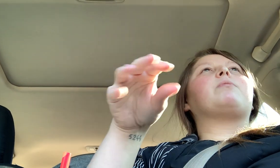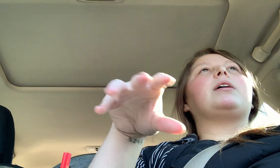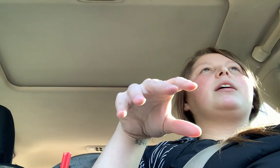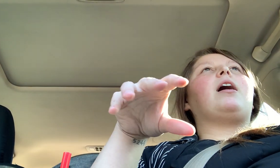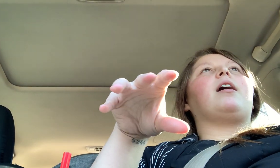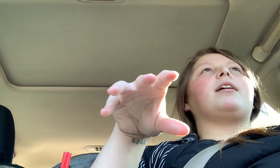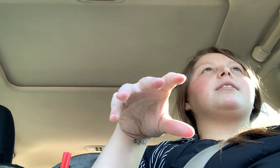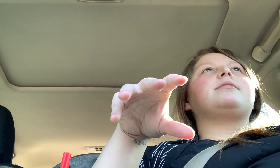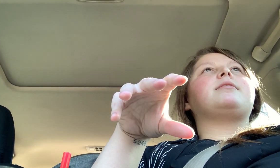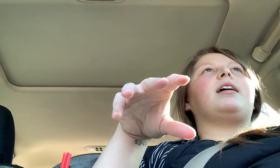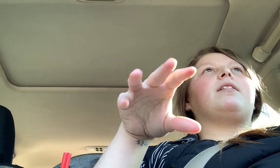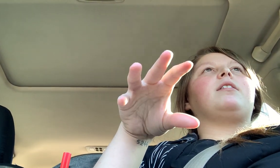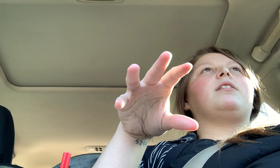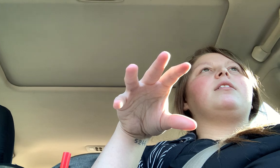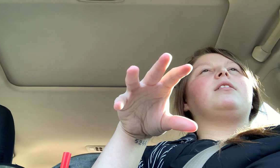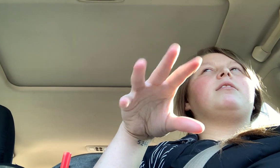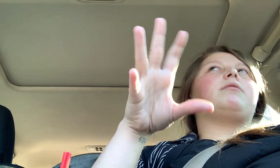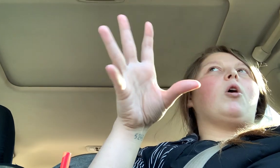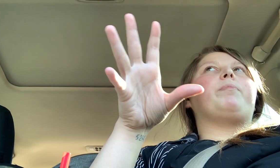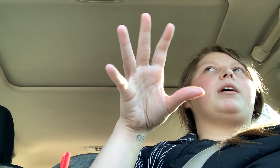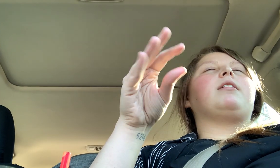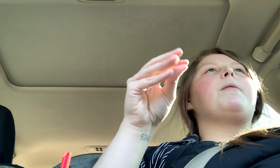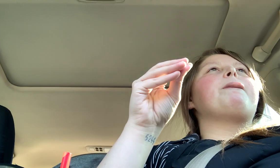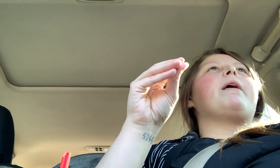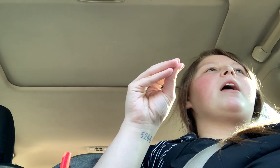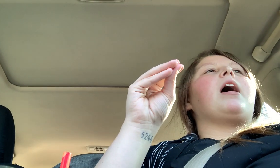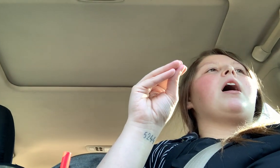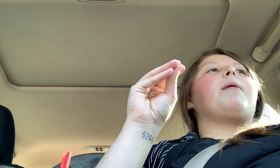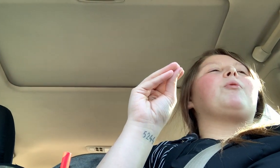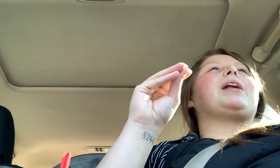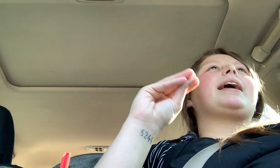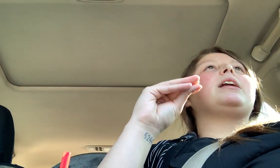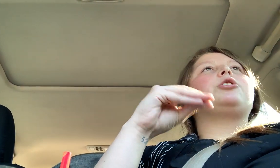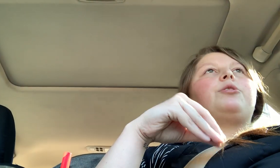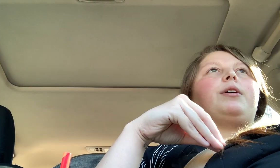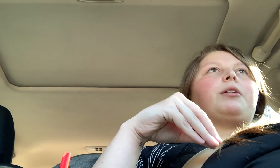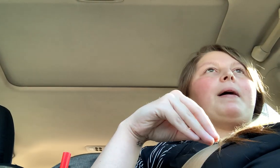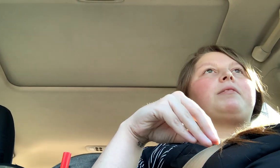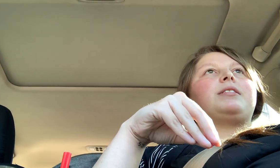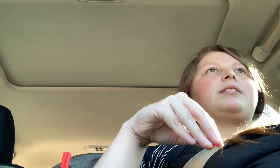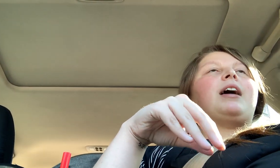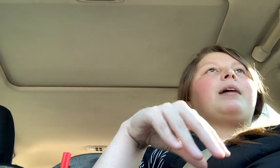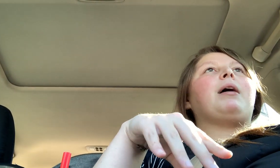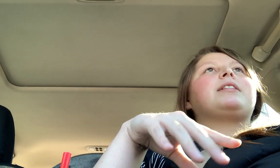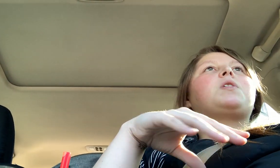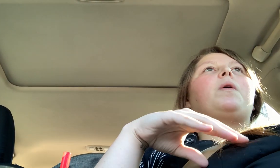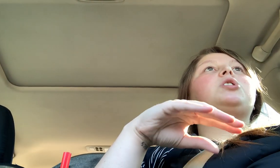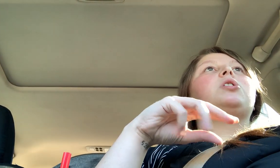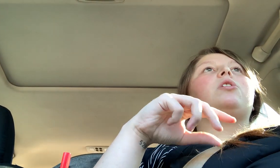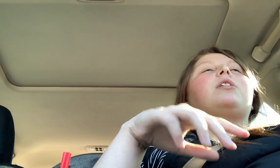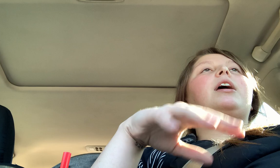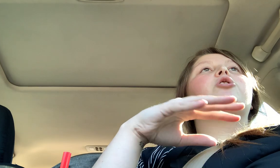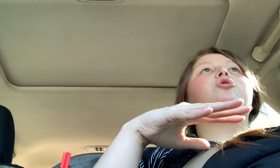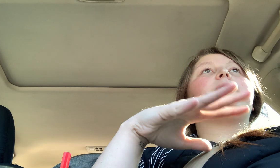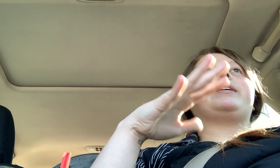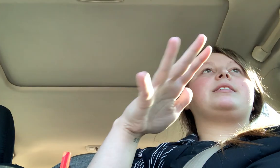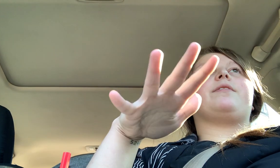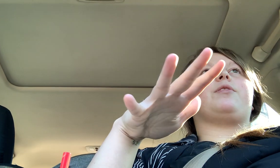really honest and open when I get a 200 pounds this time, it's going to look extremely different